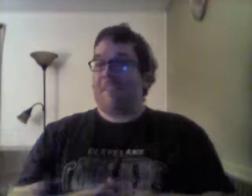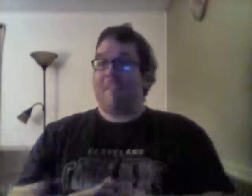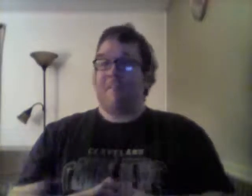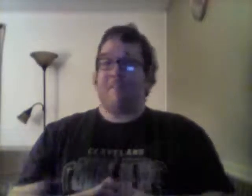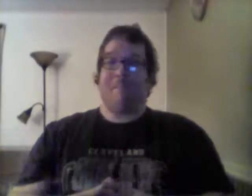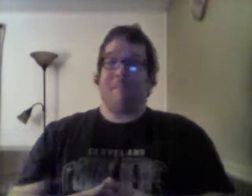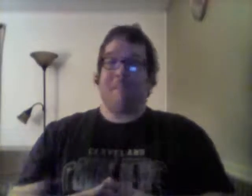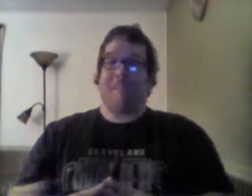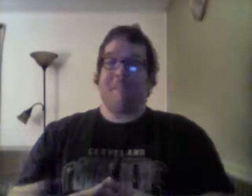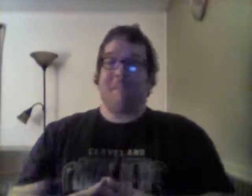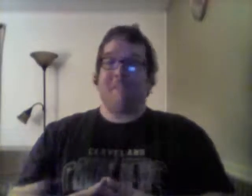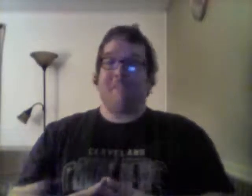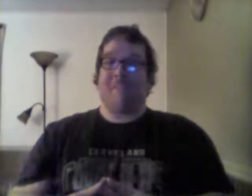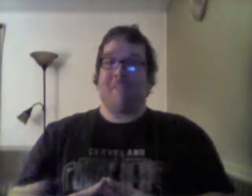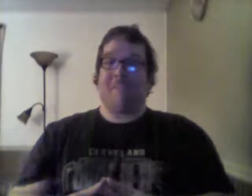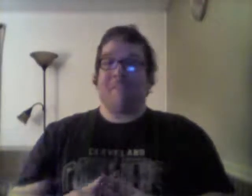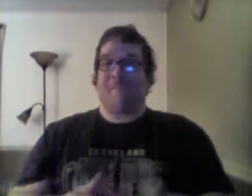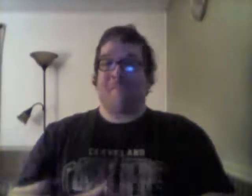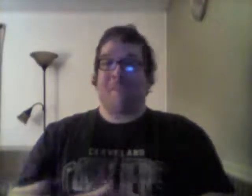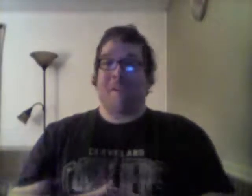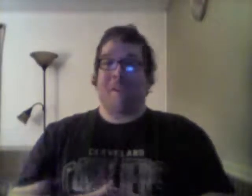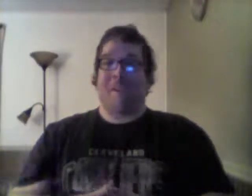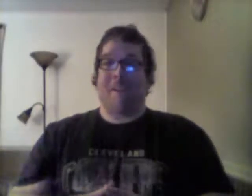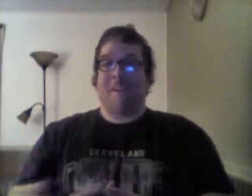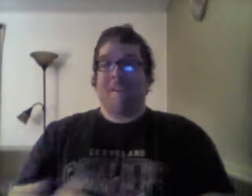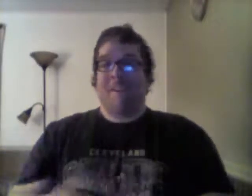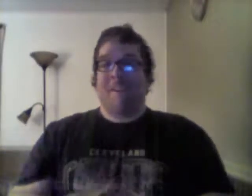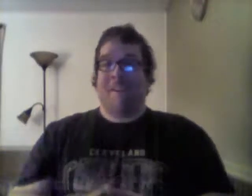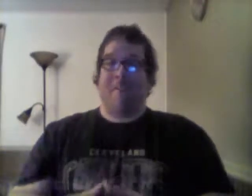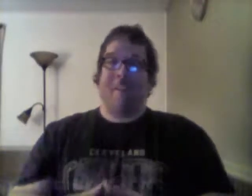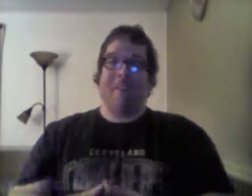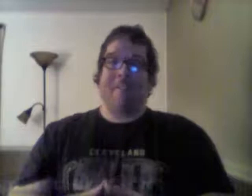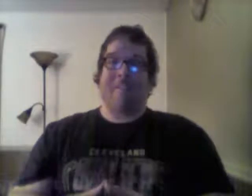set for some interesting, fun ones like Prey, Hellraiser,